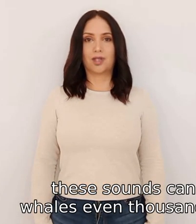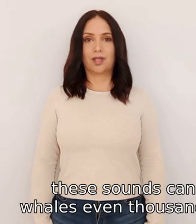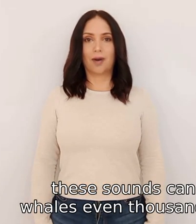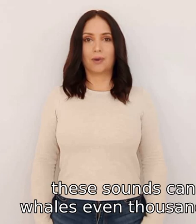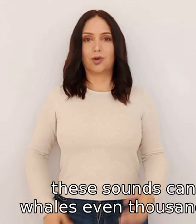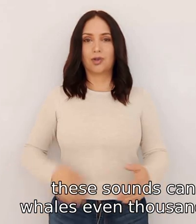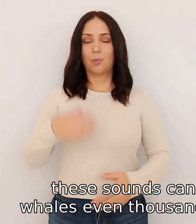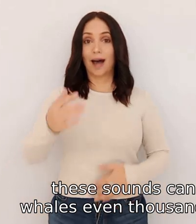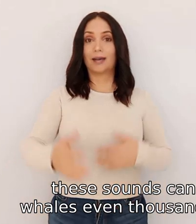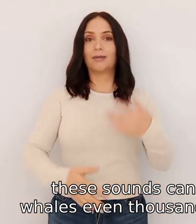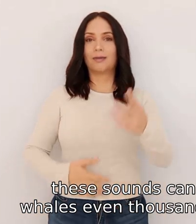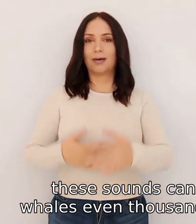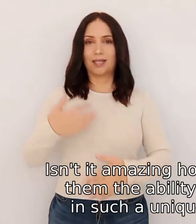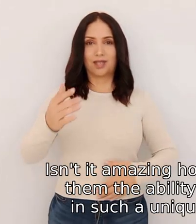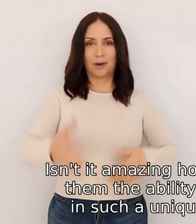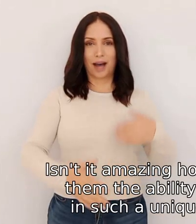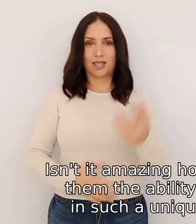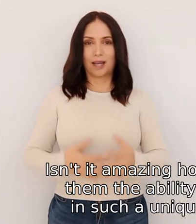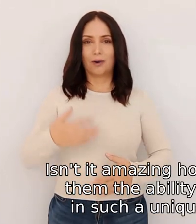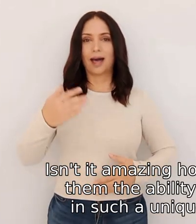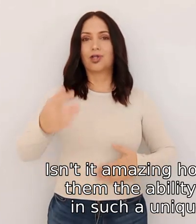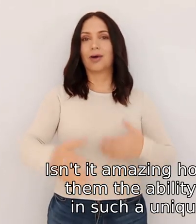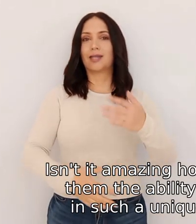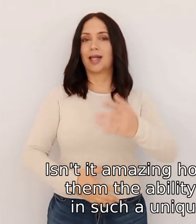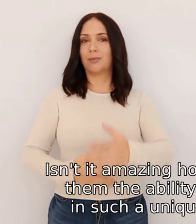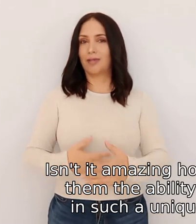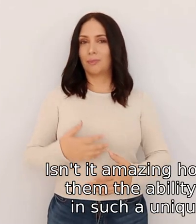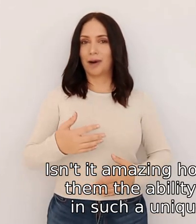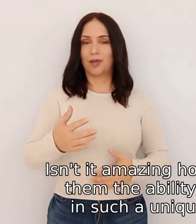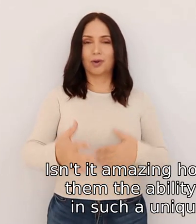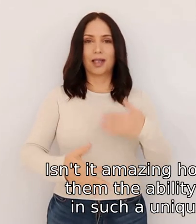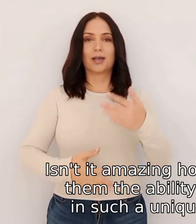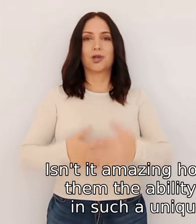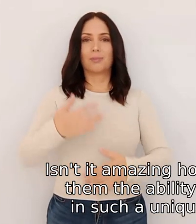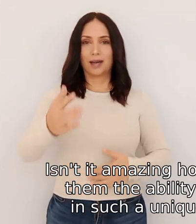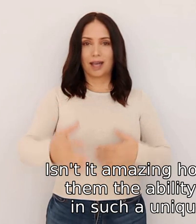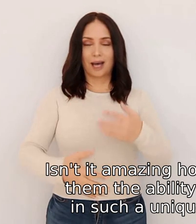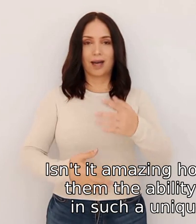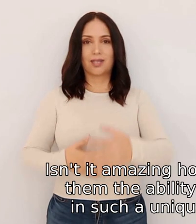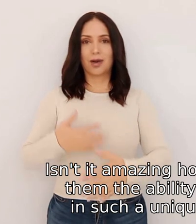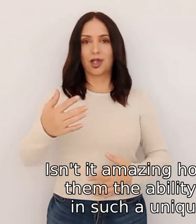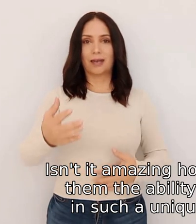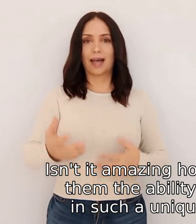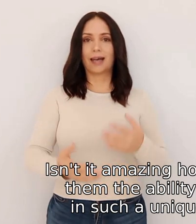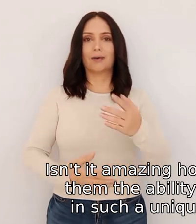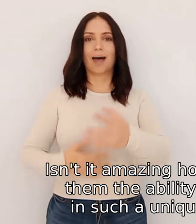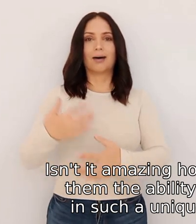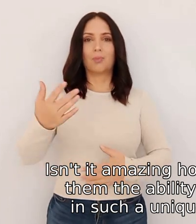of kilometers away isn't it amazing how nature has given them the ability to communicate in such a unique and loud